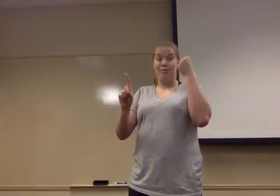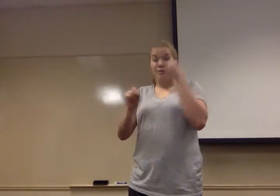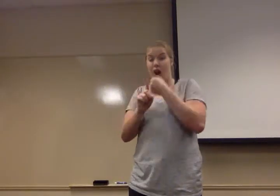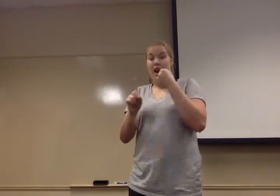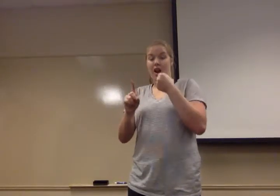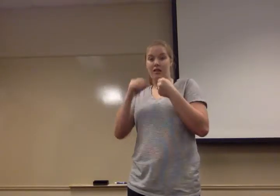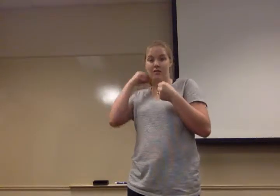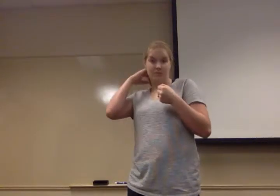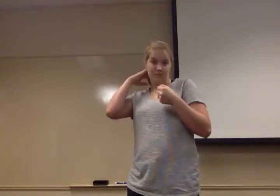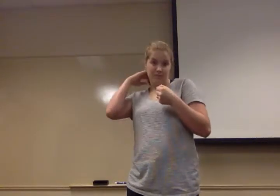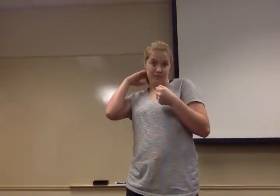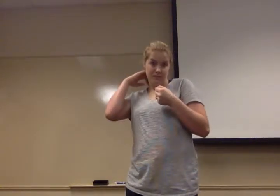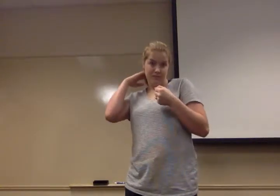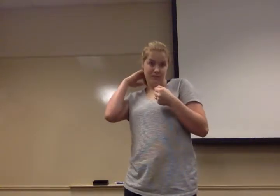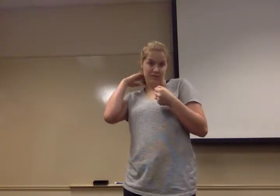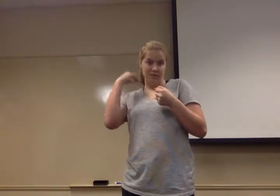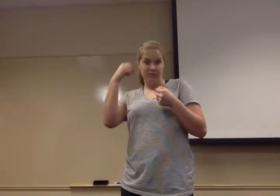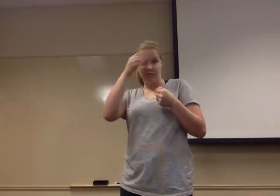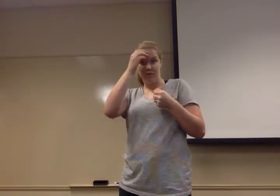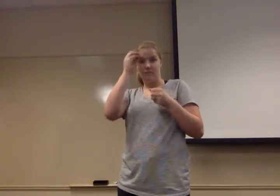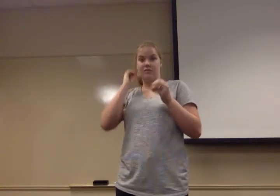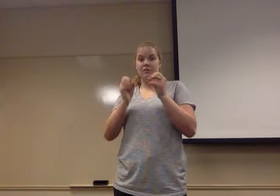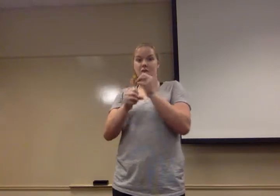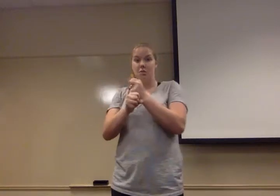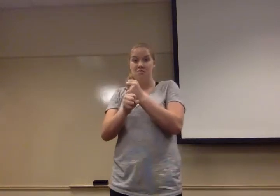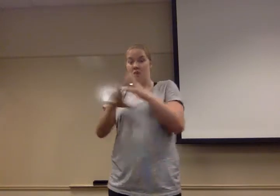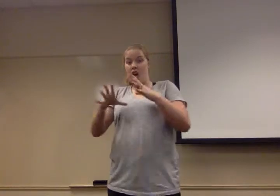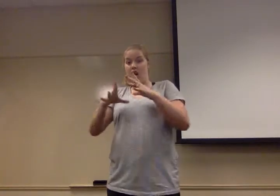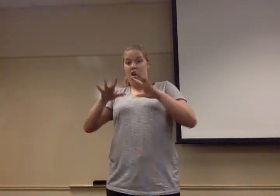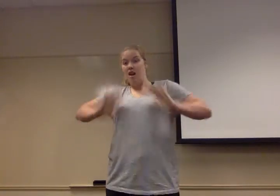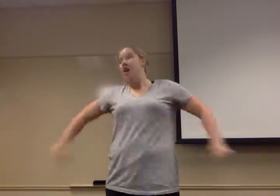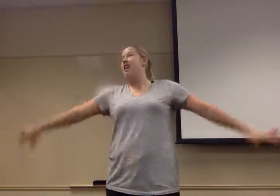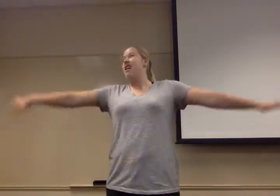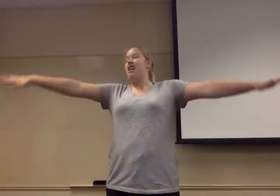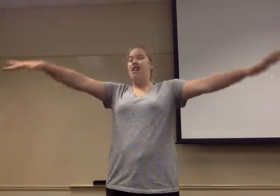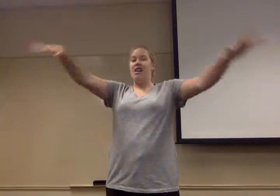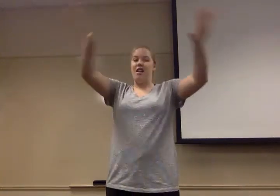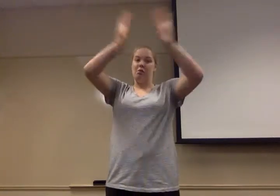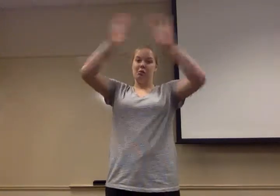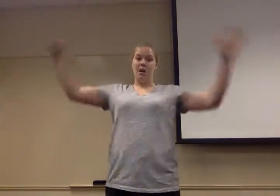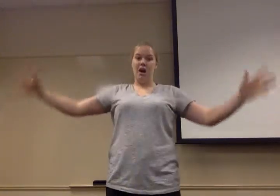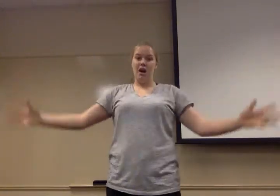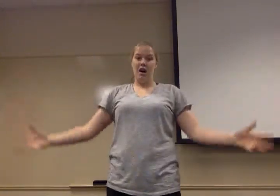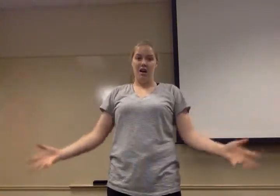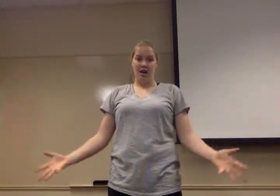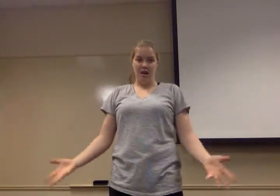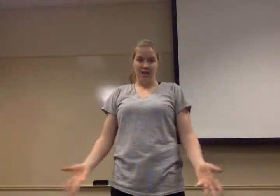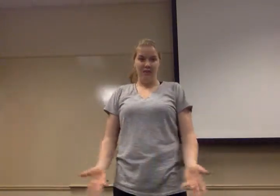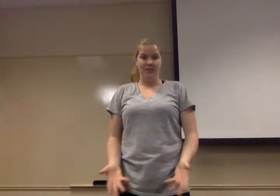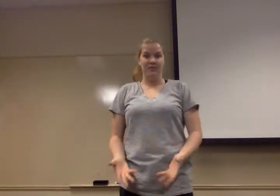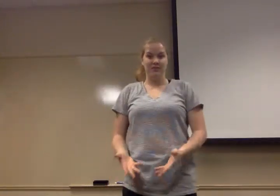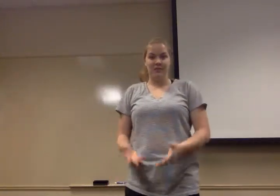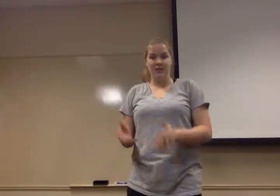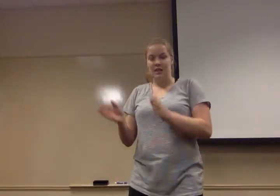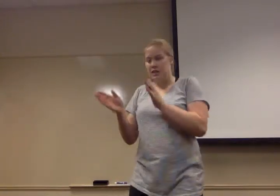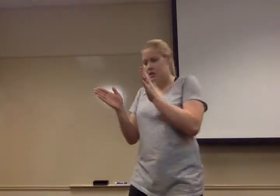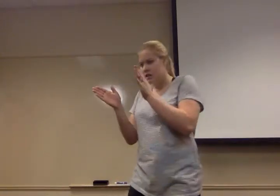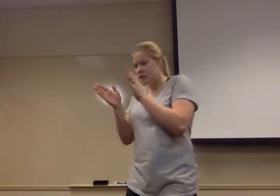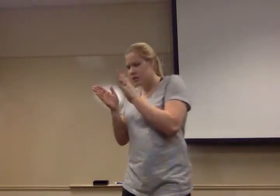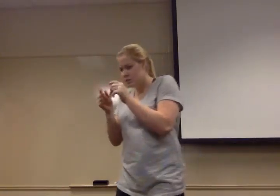bam! A universe appears. An entire universe. And we've crossed our first threshold. The universe is tiny. It's smaller than an atom. It's